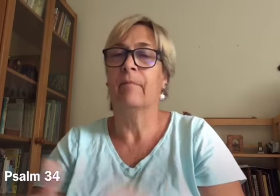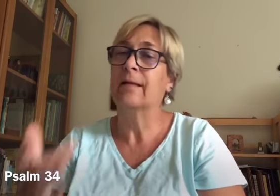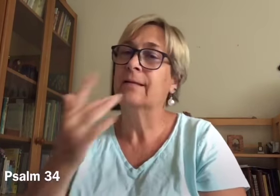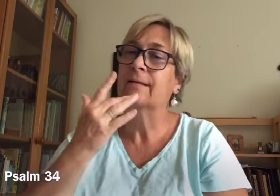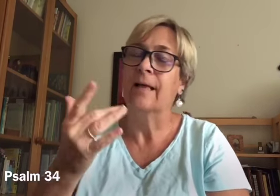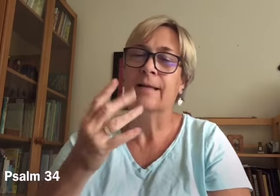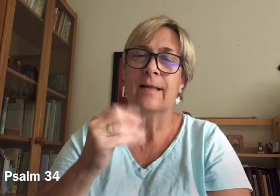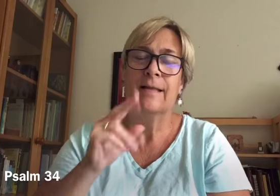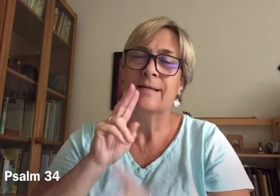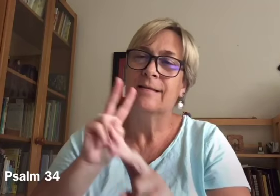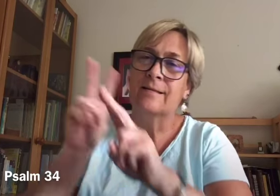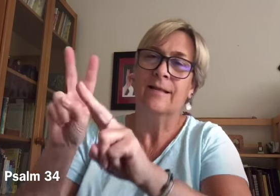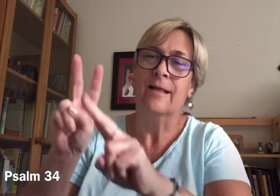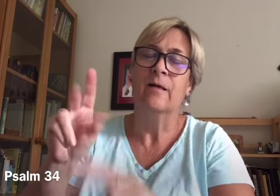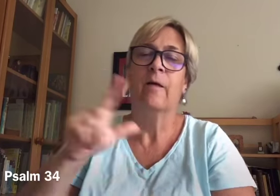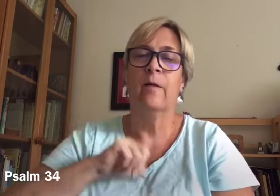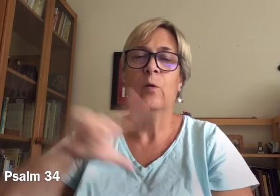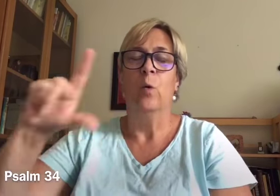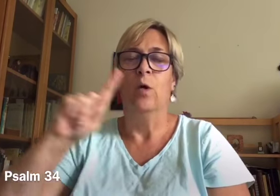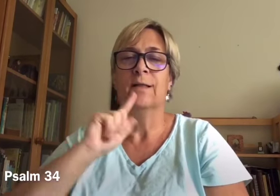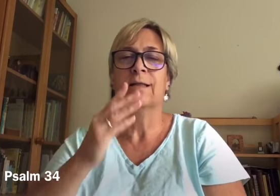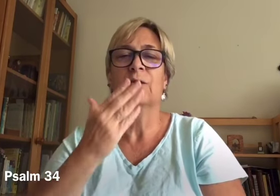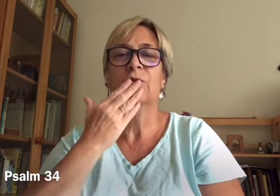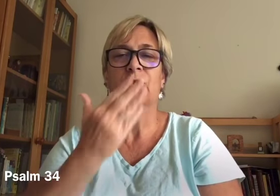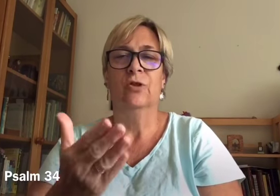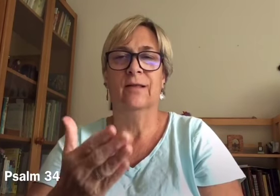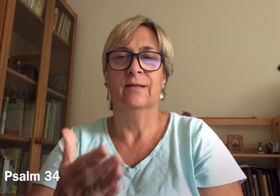Taste and see the goodness of the Lord.